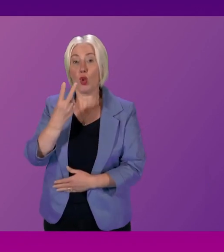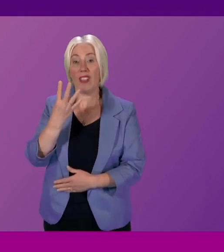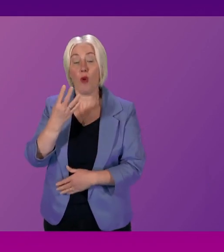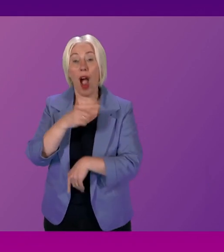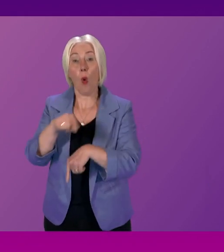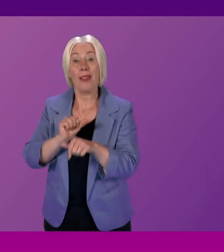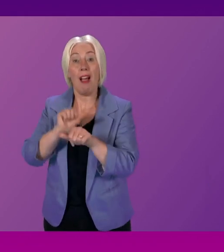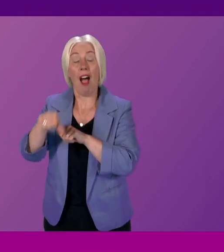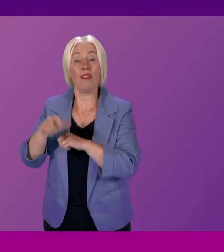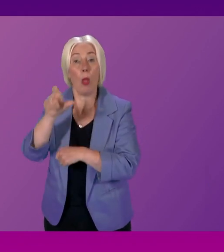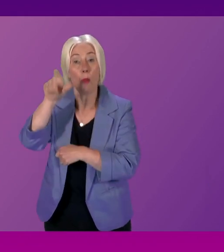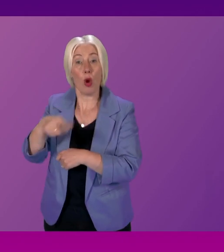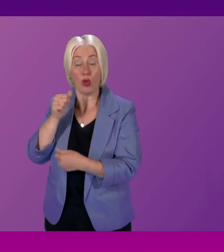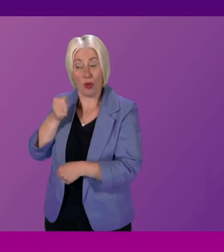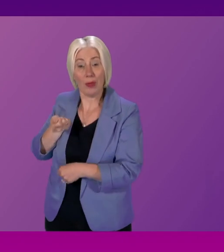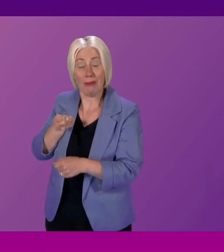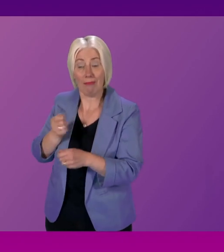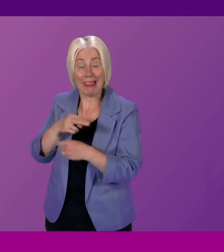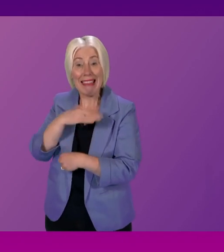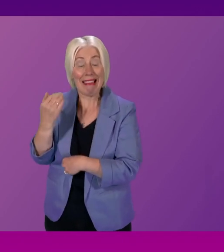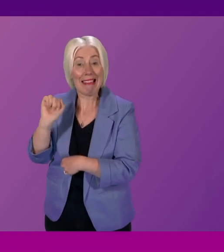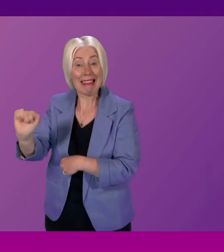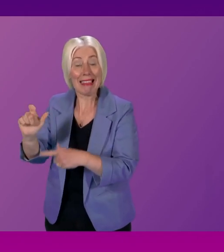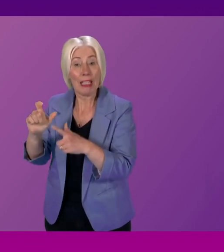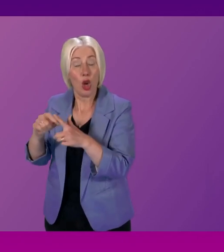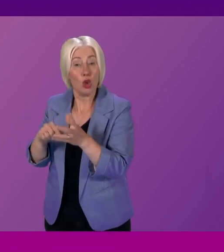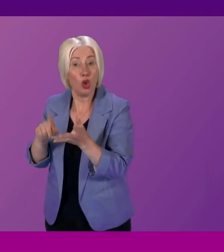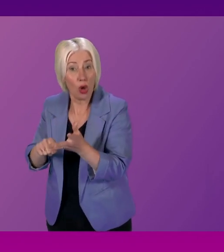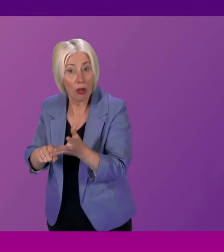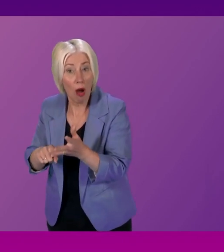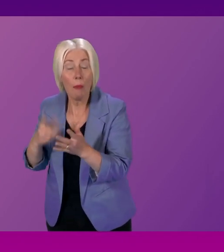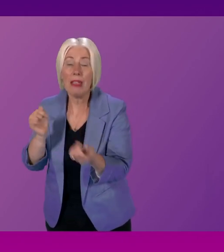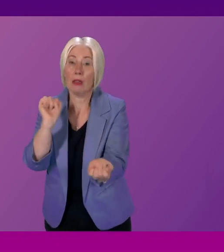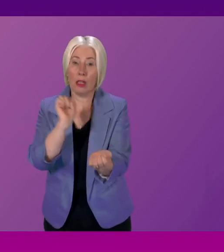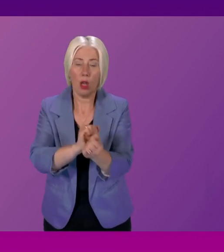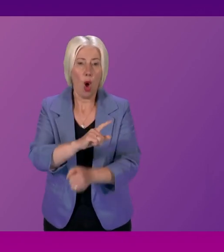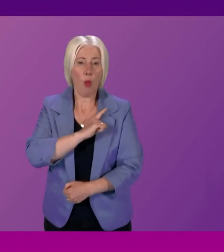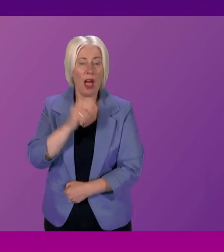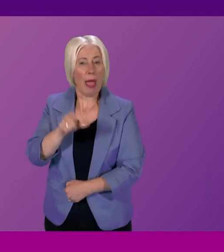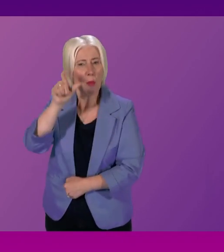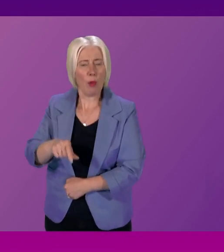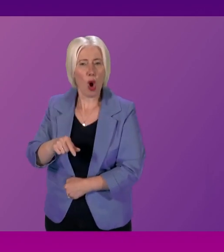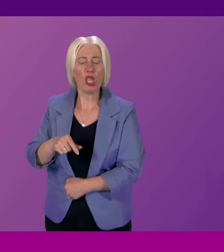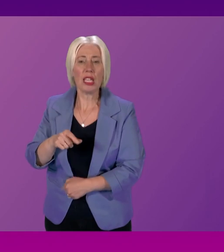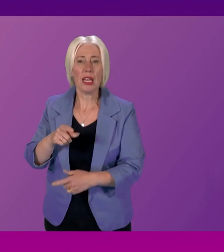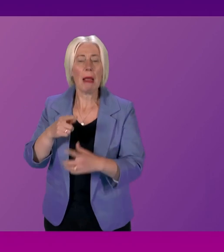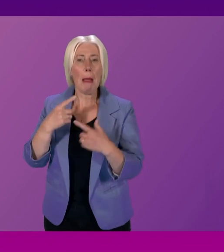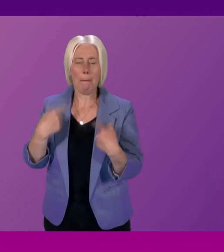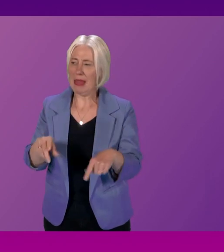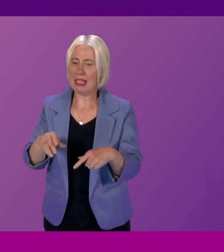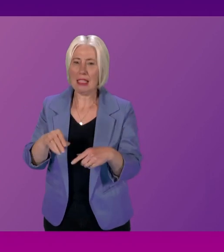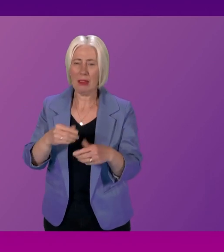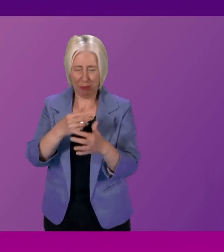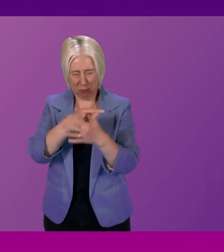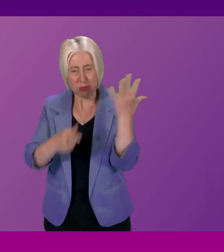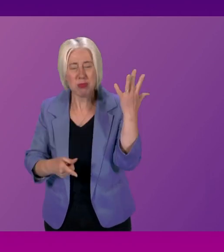jailed. They are here for answers. Why was a violent criminal with dozens of convictions granted bail not just